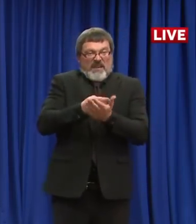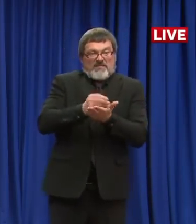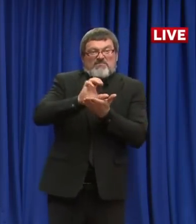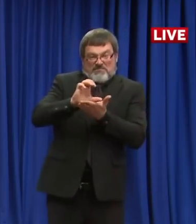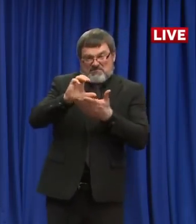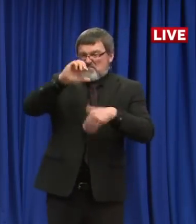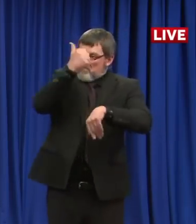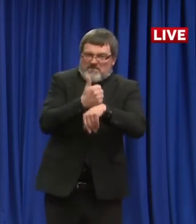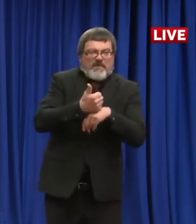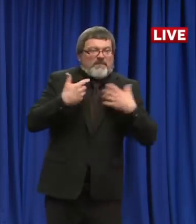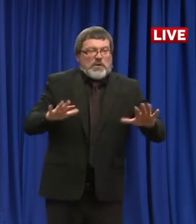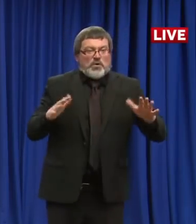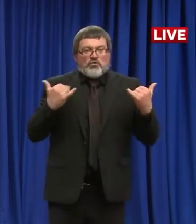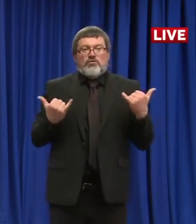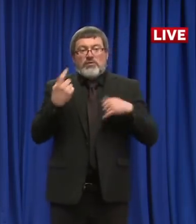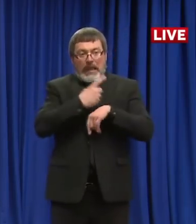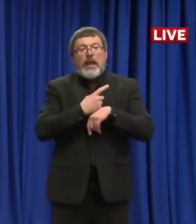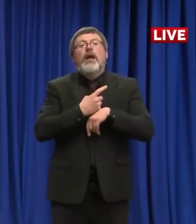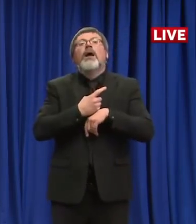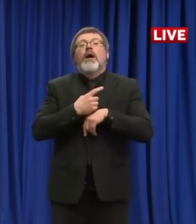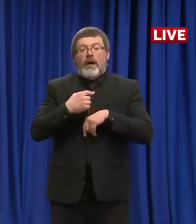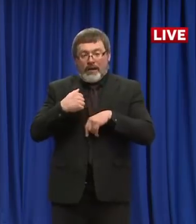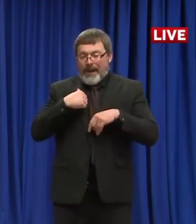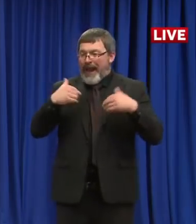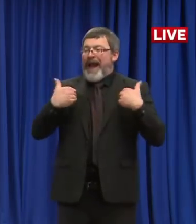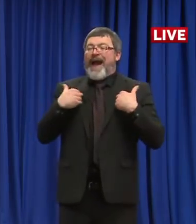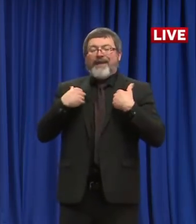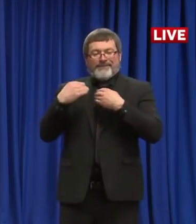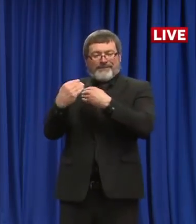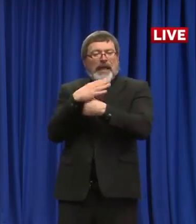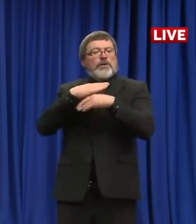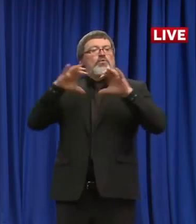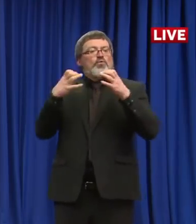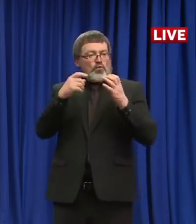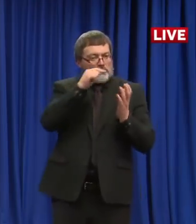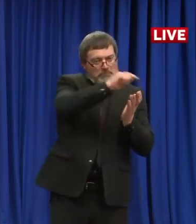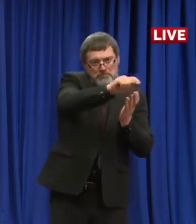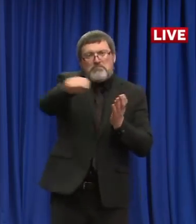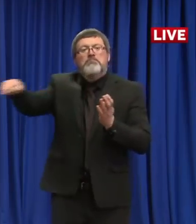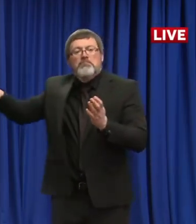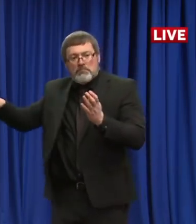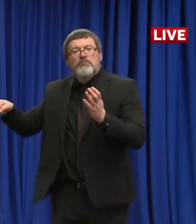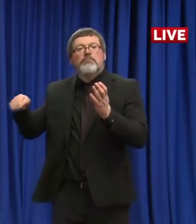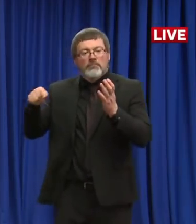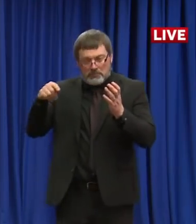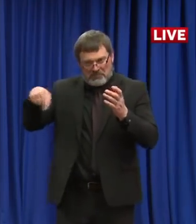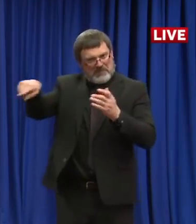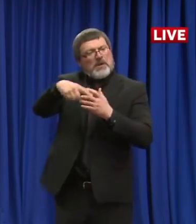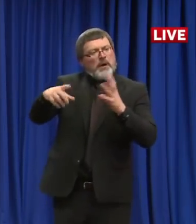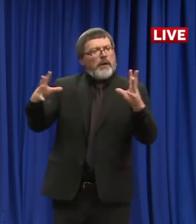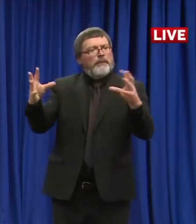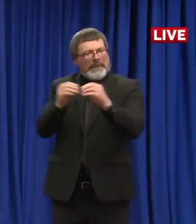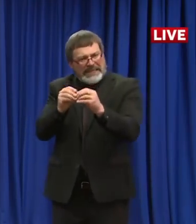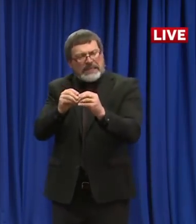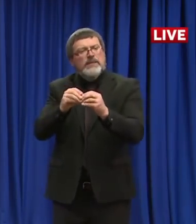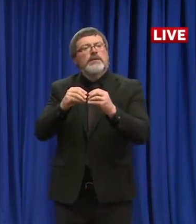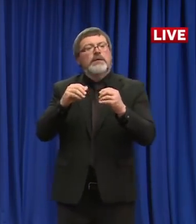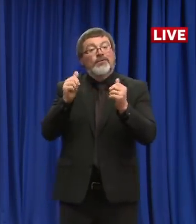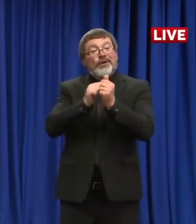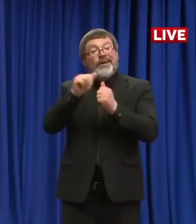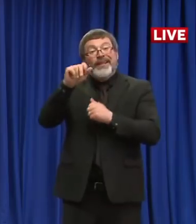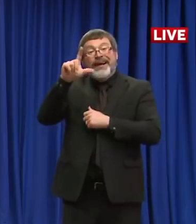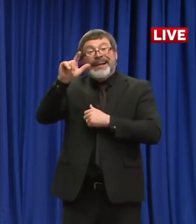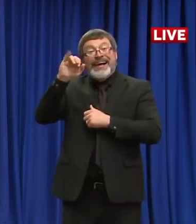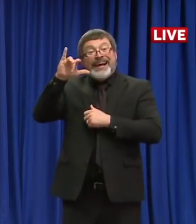work side by side with us and able to work as fast as we do now, right? They're meeting completely transparently and open in public